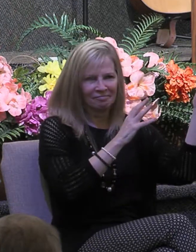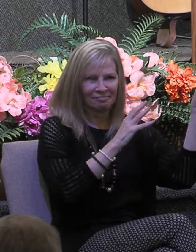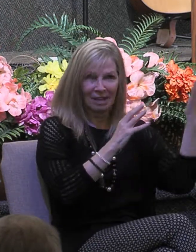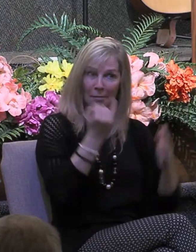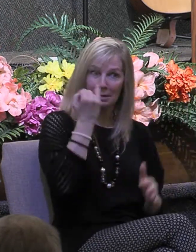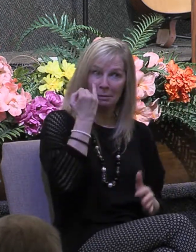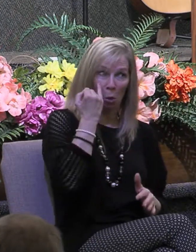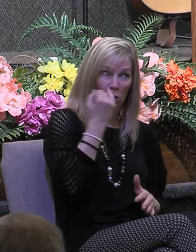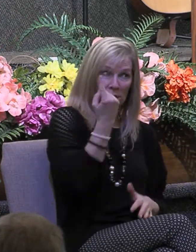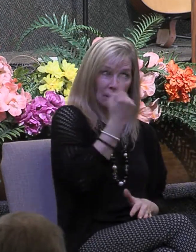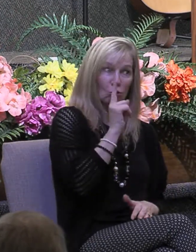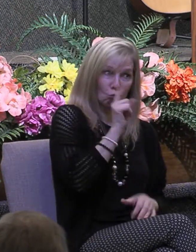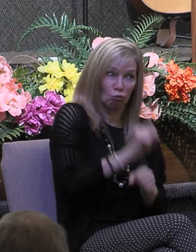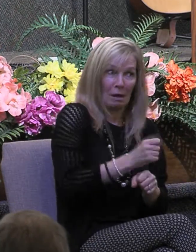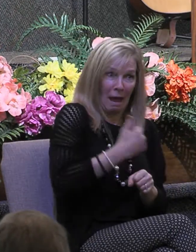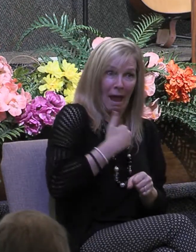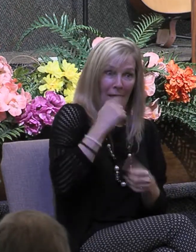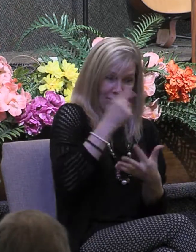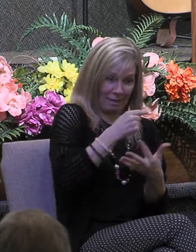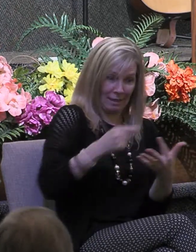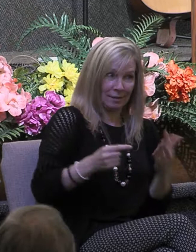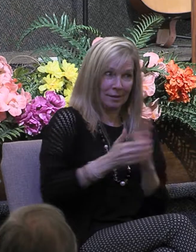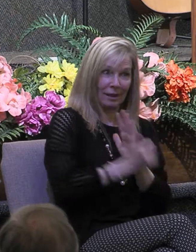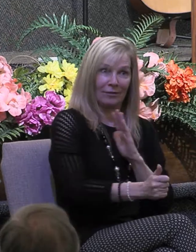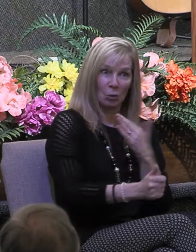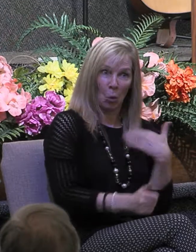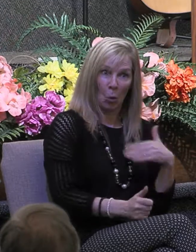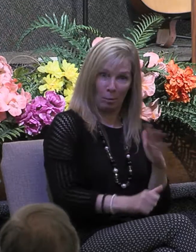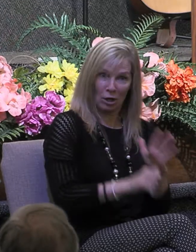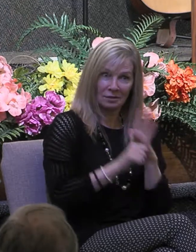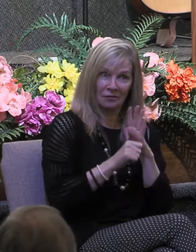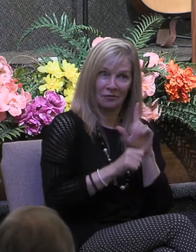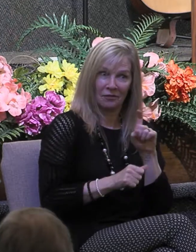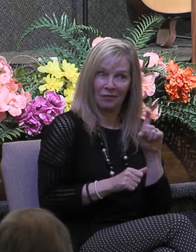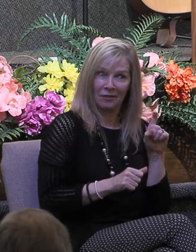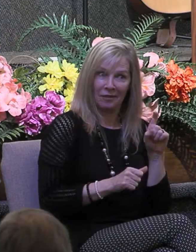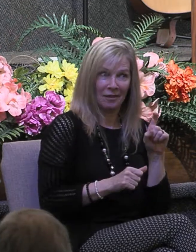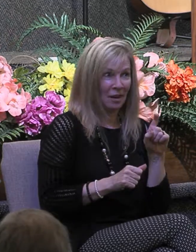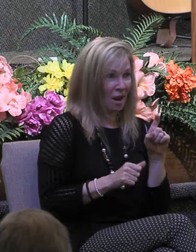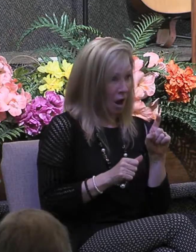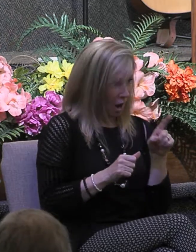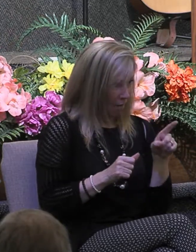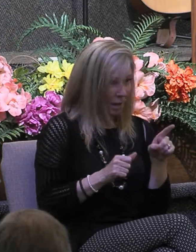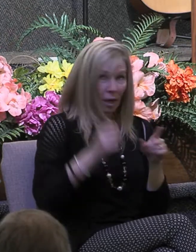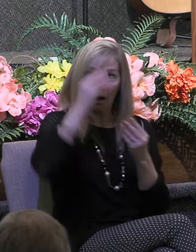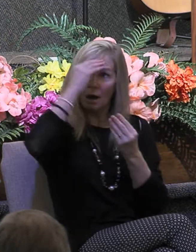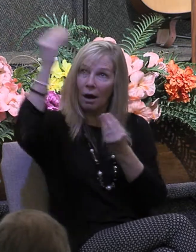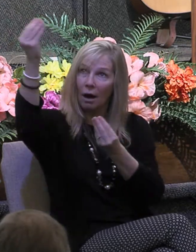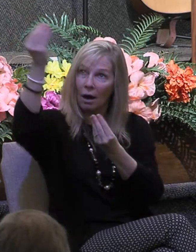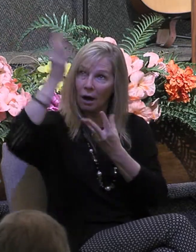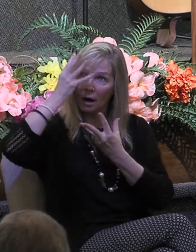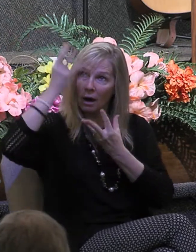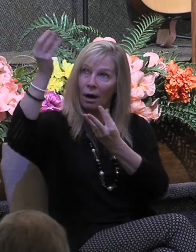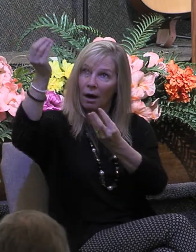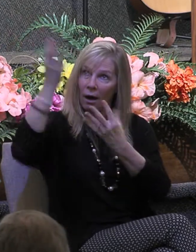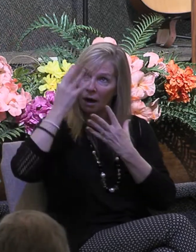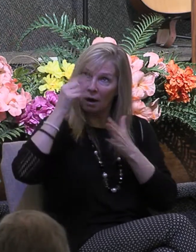all of these gifts first of all to be able to proclaim God's truth with an understanding of all mysteries and all knowledge